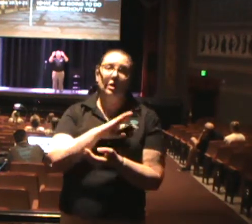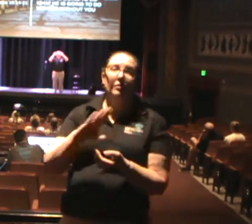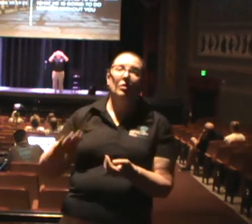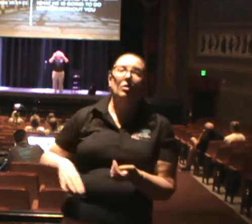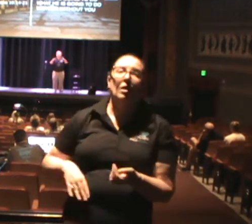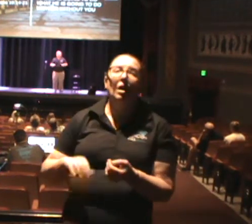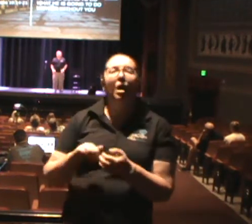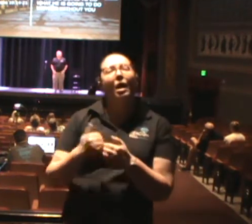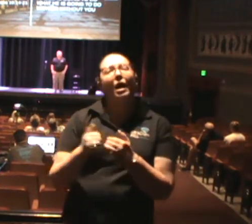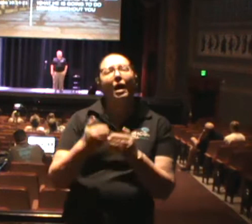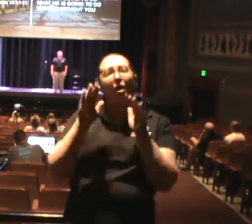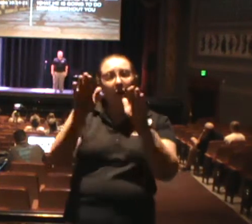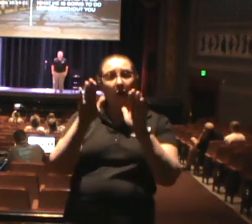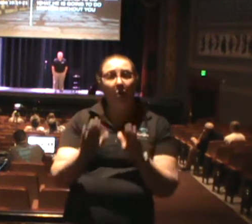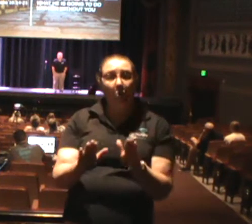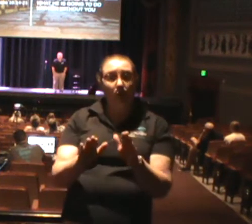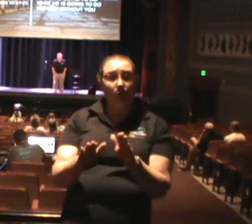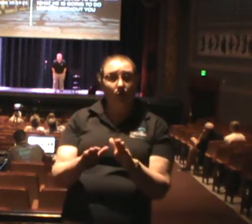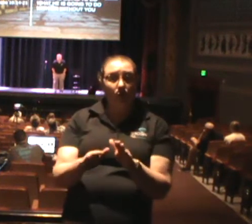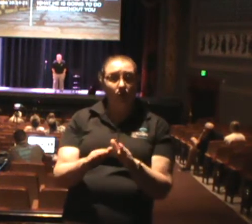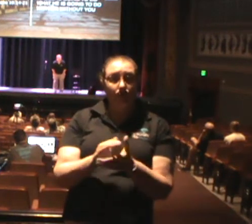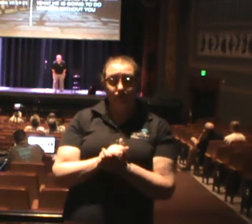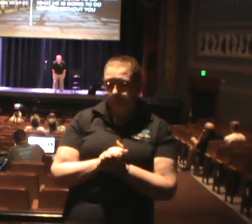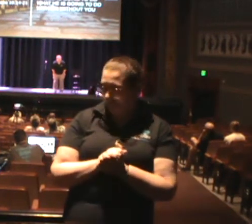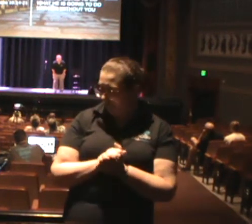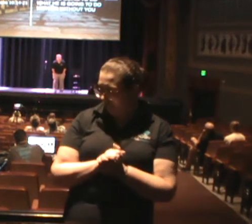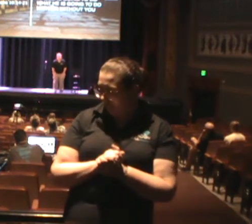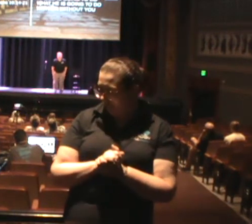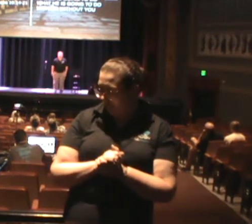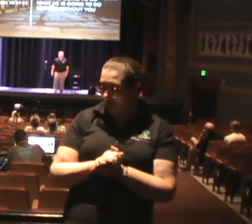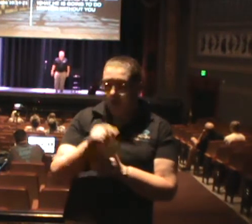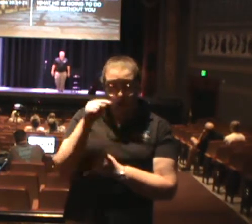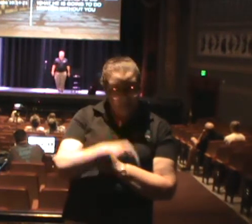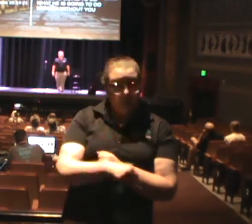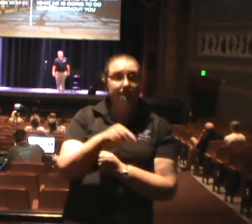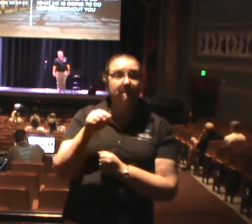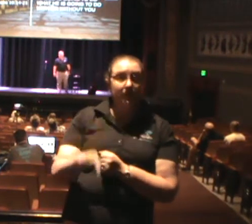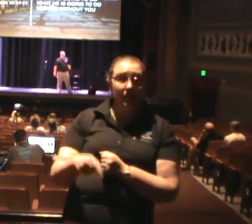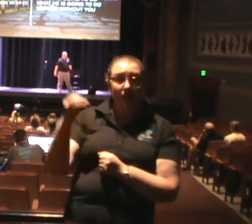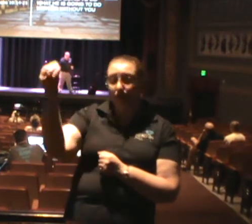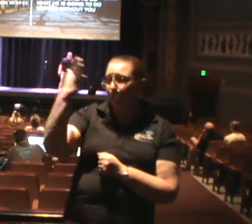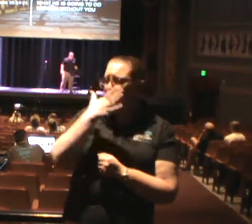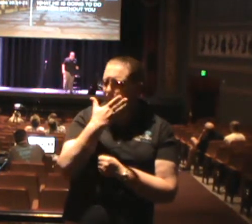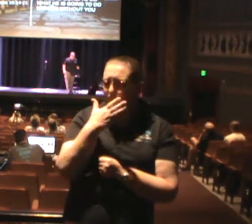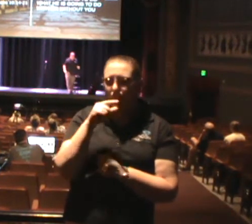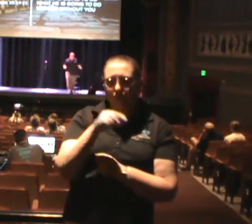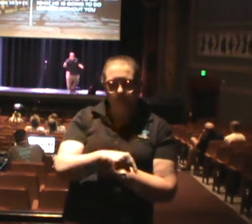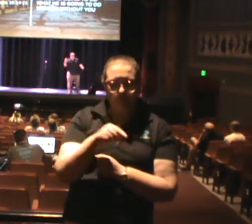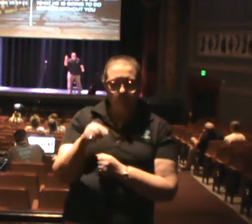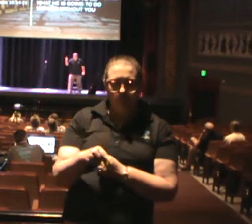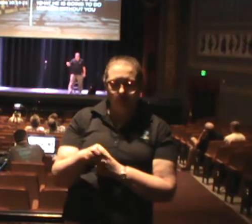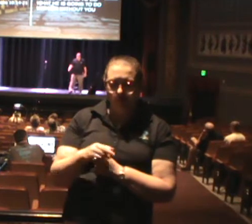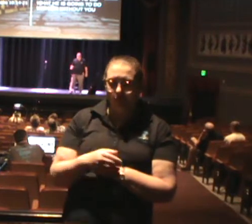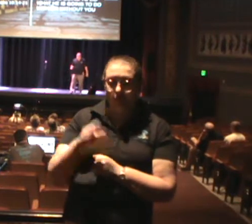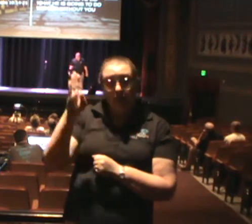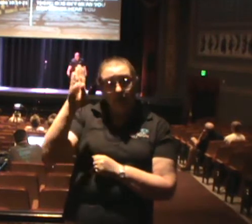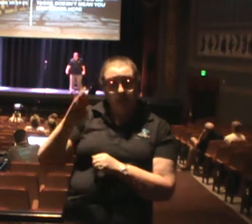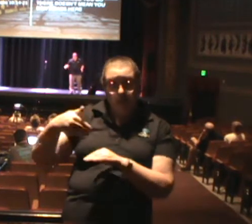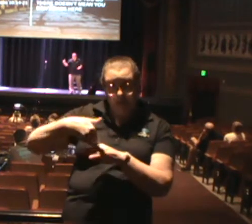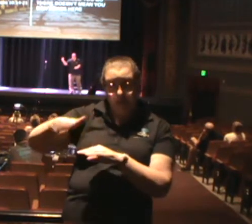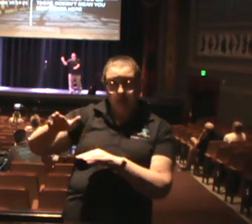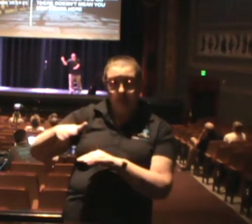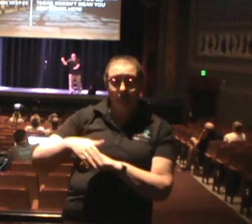And he says, how wonderful are the what? The feet. How beautiful are the feet who God says. Look, secondly,